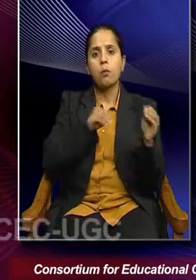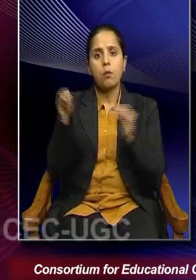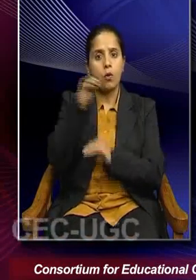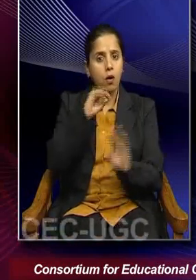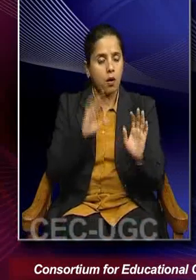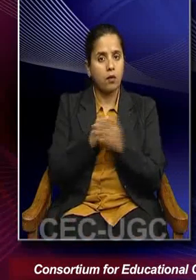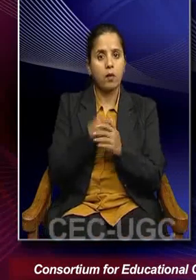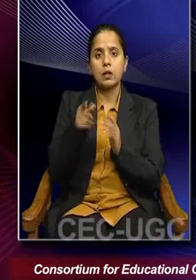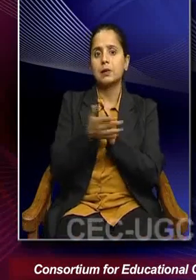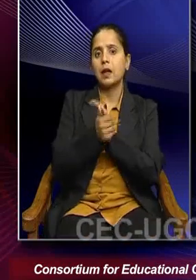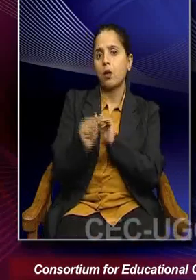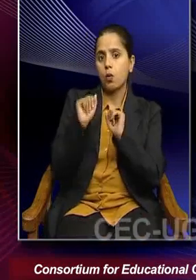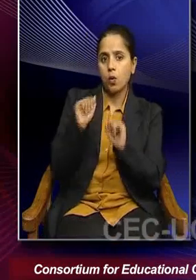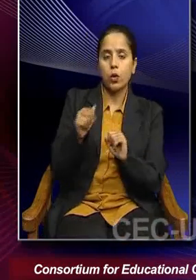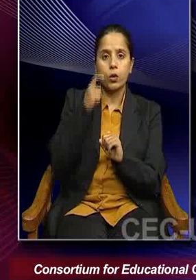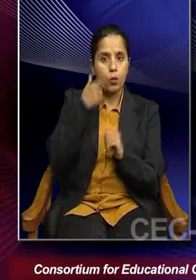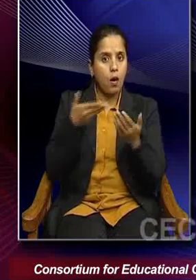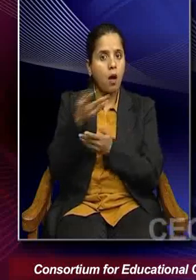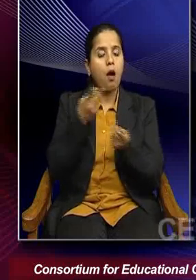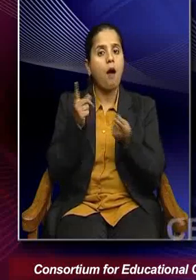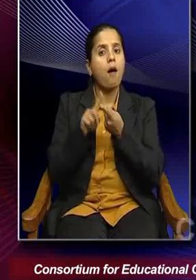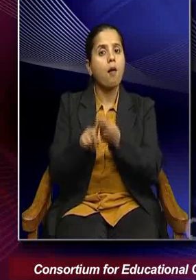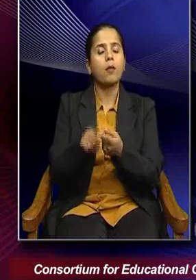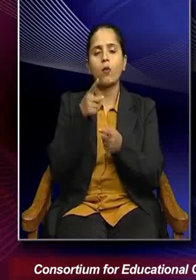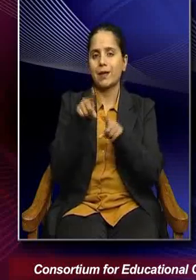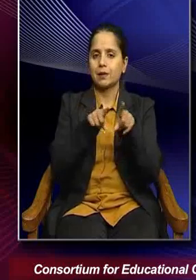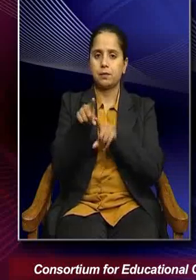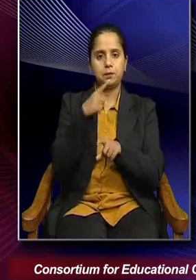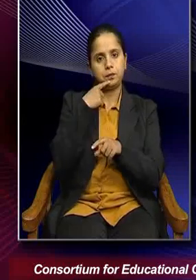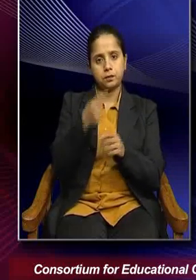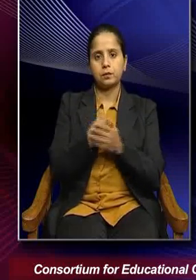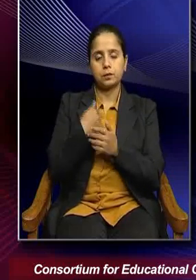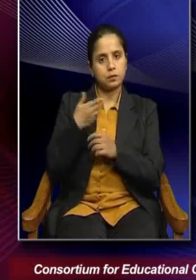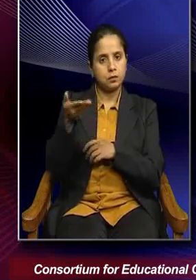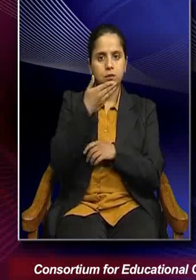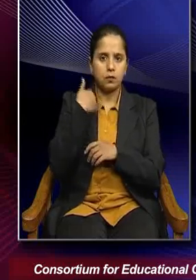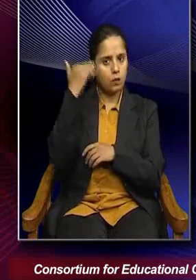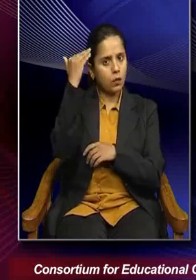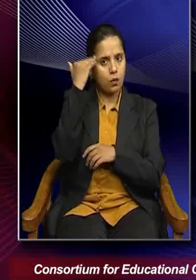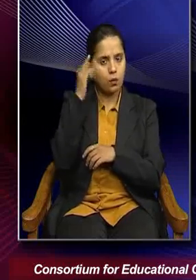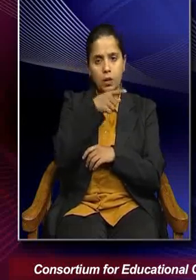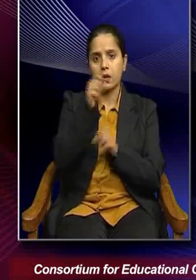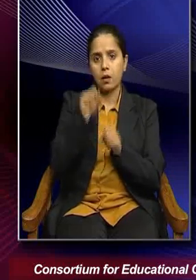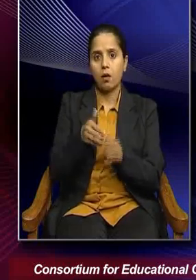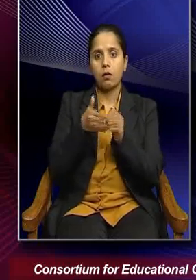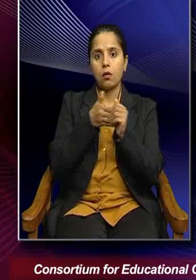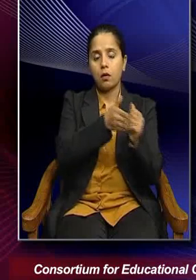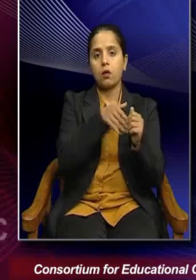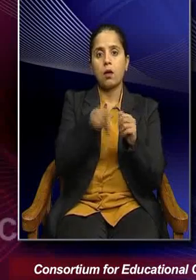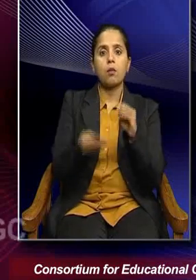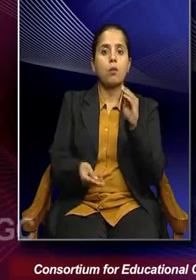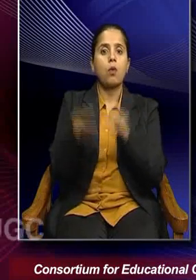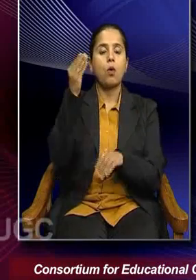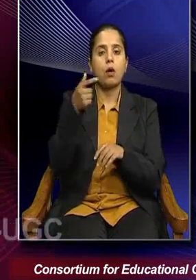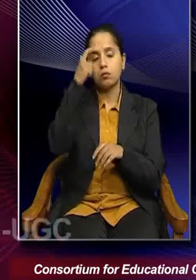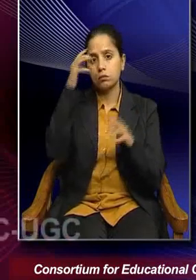you know, their skill set and human capital. For example, you know, we know that it can lead to increase in distress